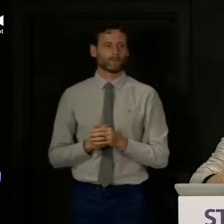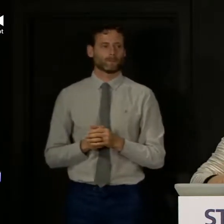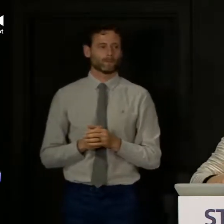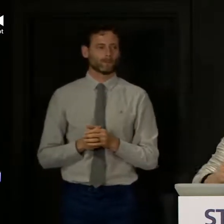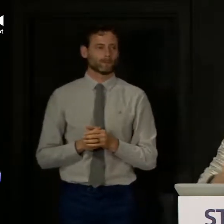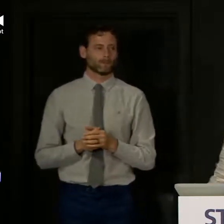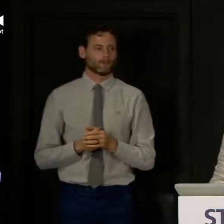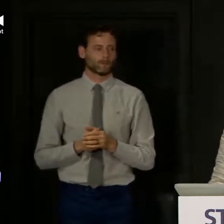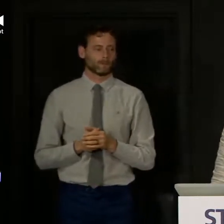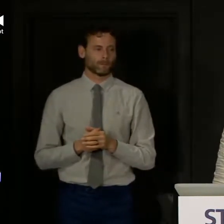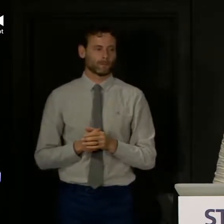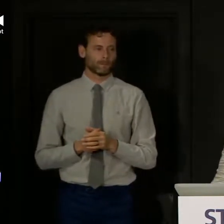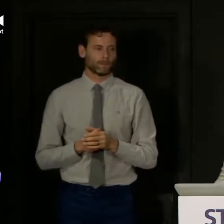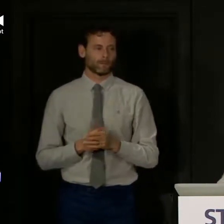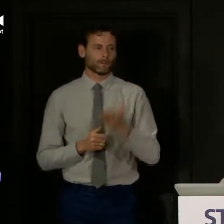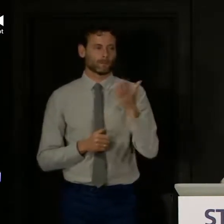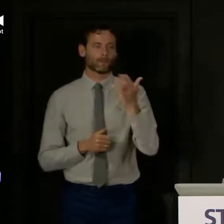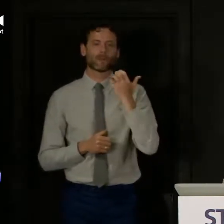Vivian Aitken from the Daily Record.